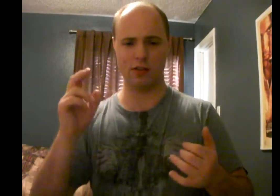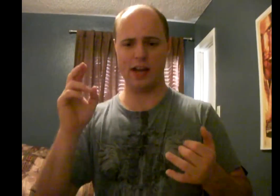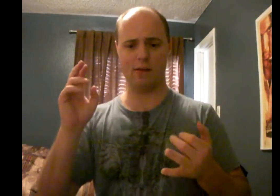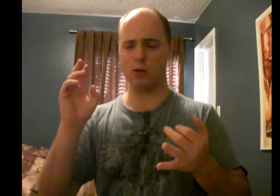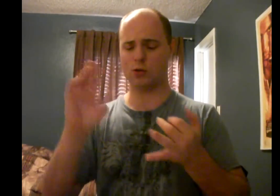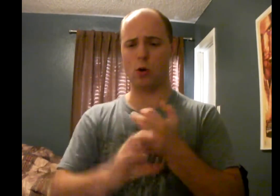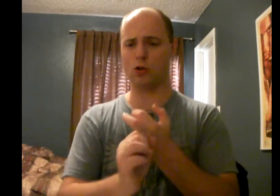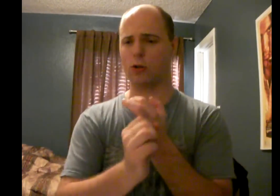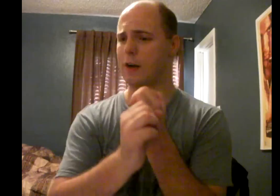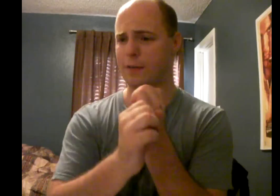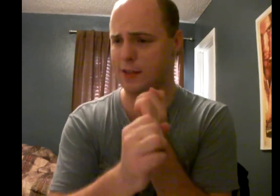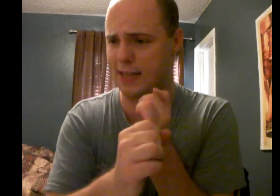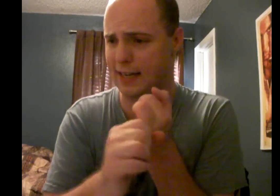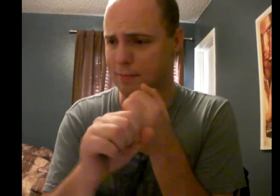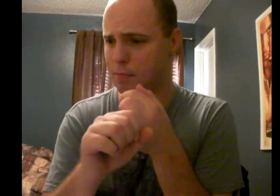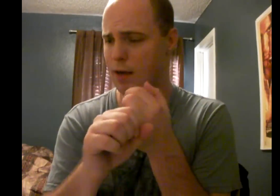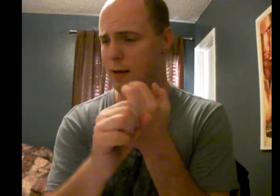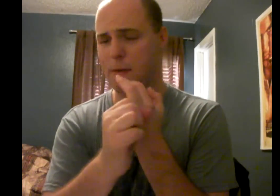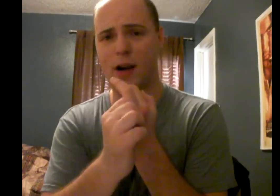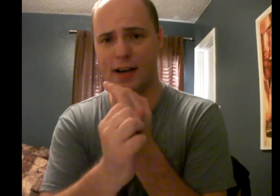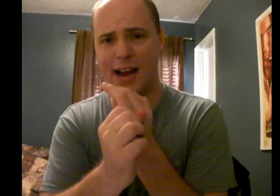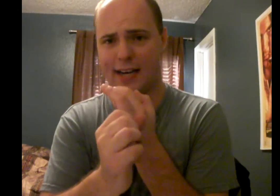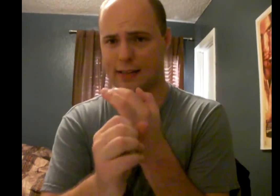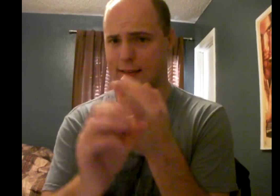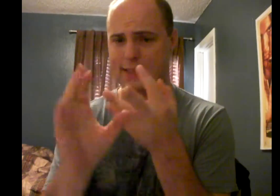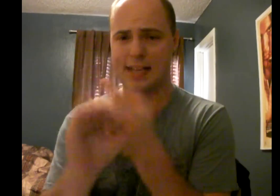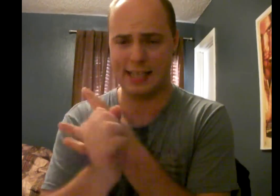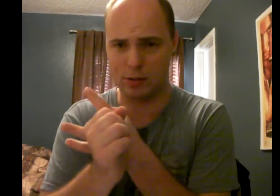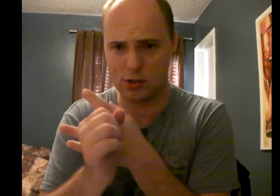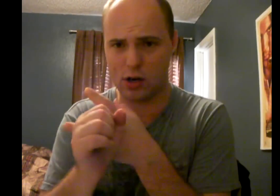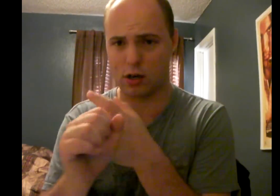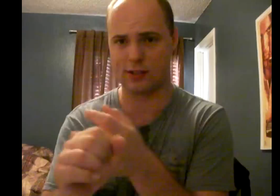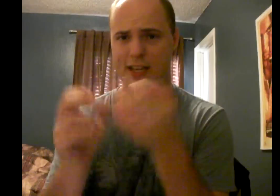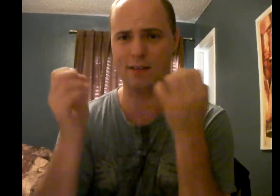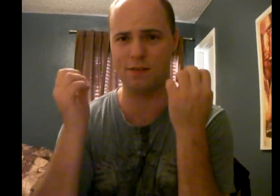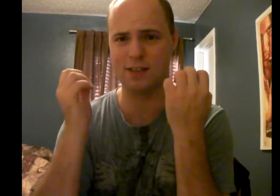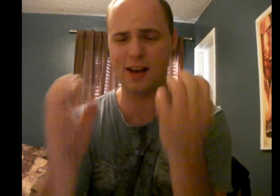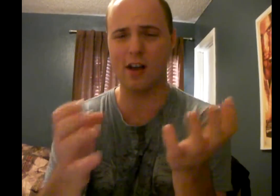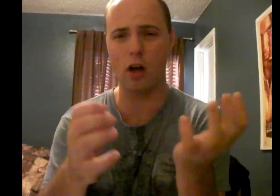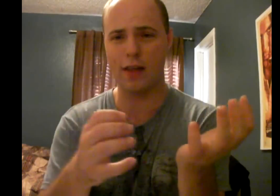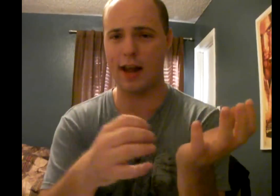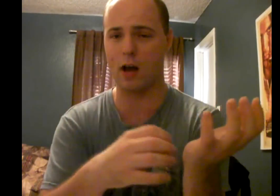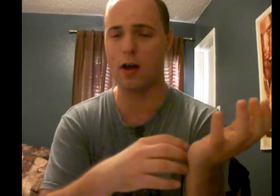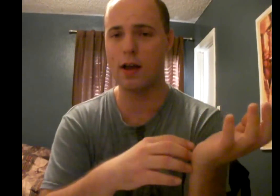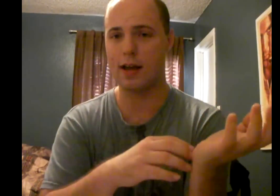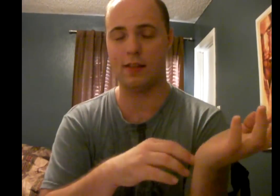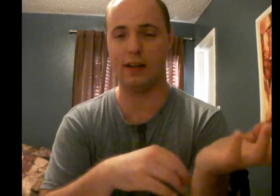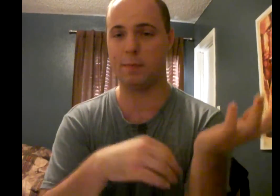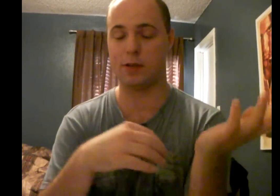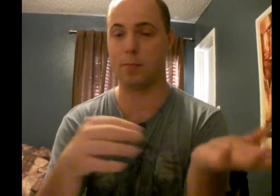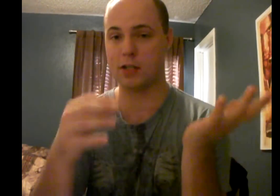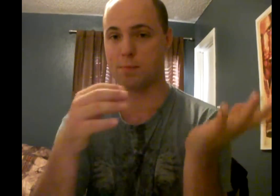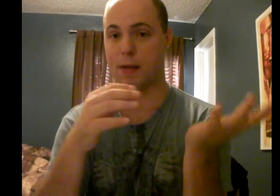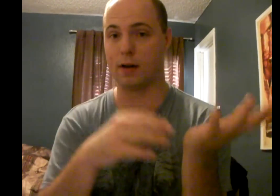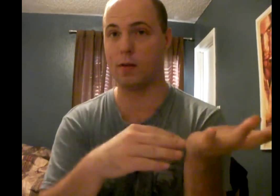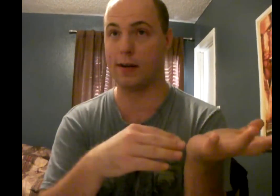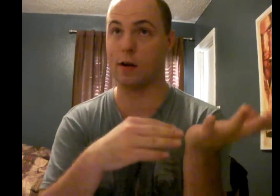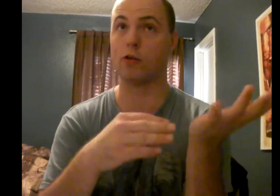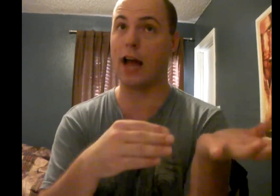They have all those cultural references, like American Idol and Dancing at the Stars. They could have cut all that out and I think it would have meant a much better movie. Now,